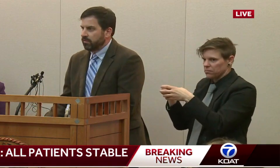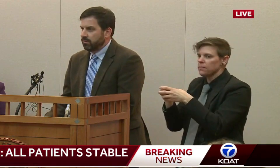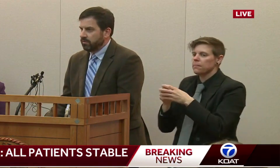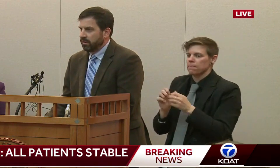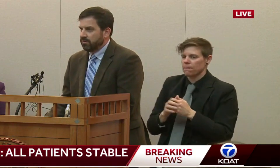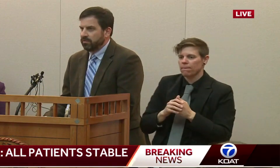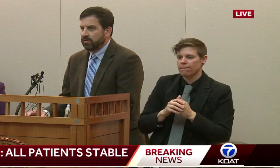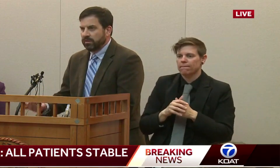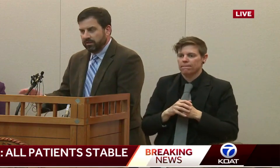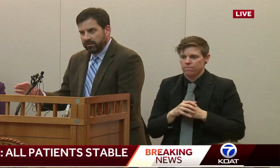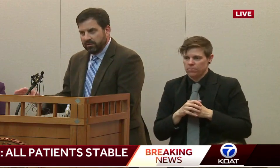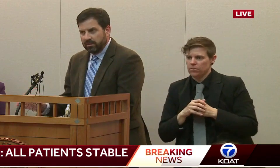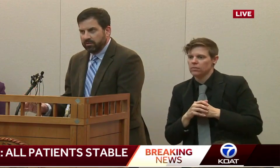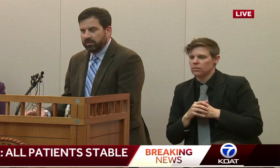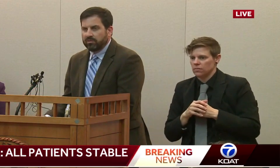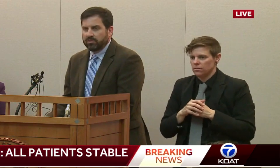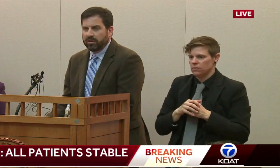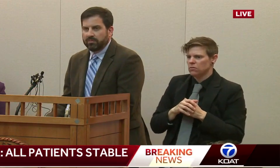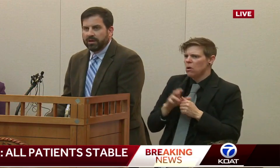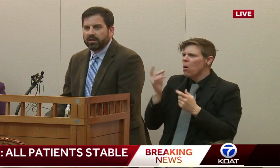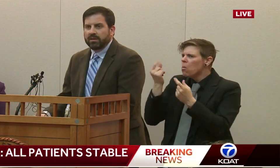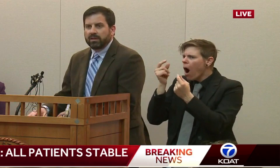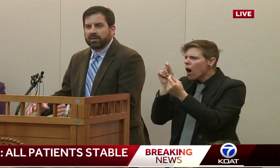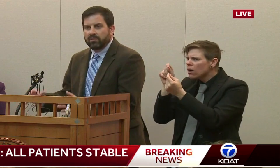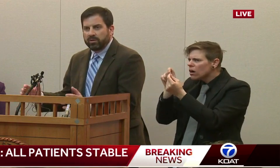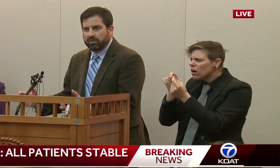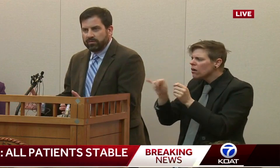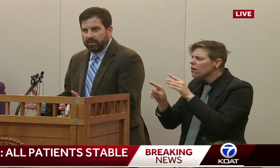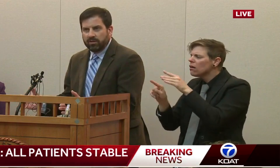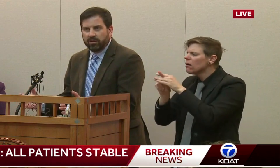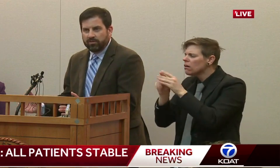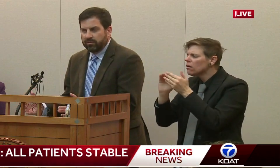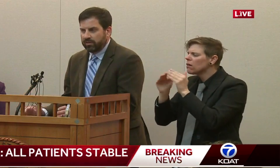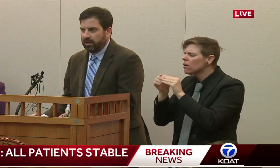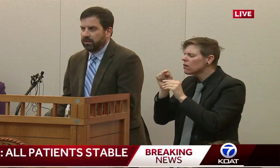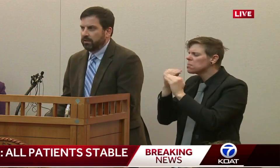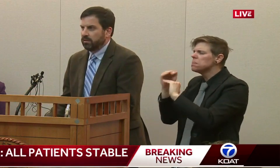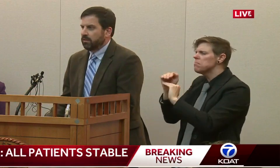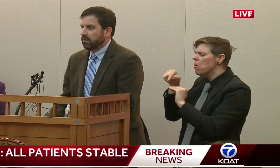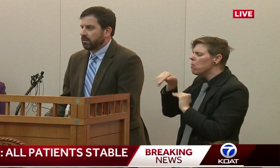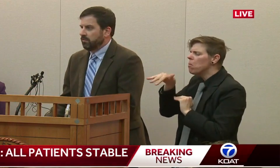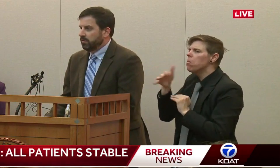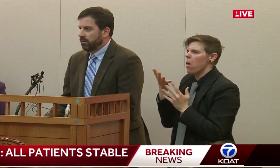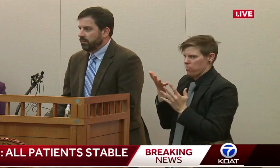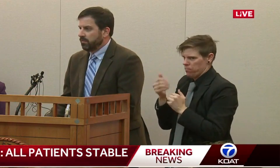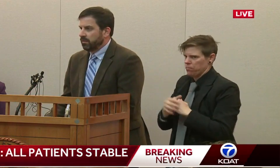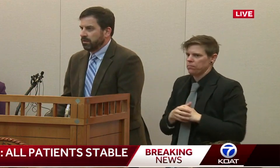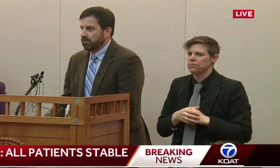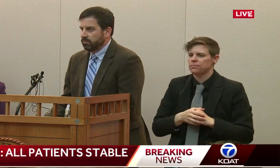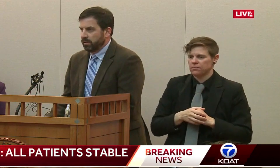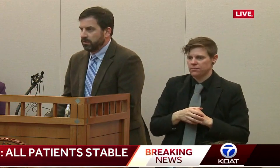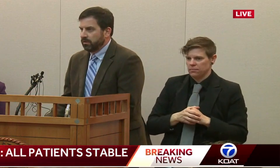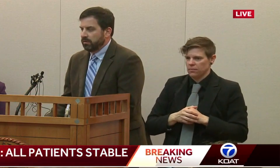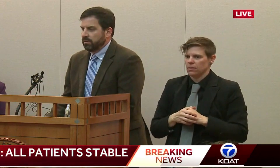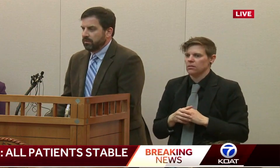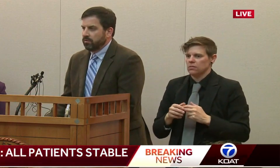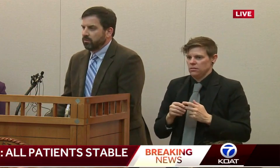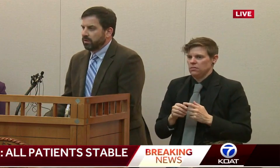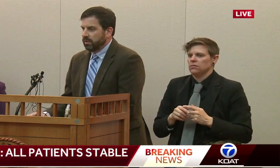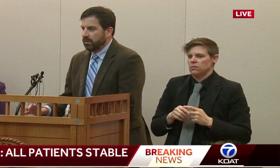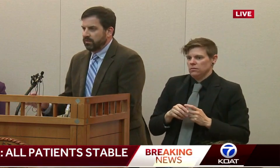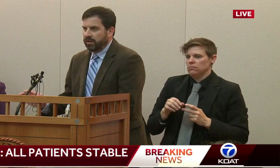characteristics of those cases in the communities we're talking about. And then we would say larger scale community spread.